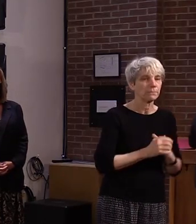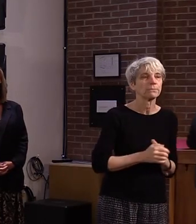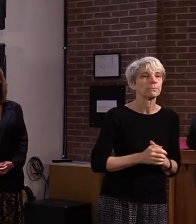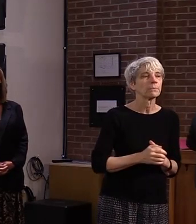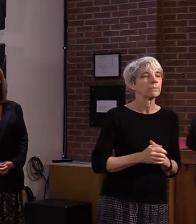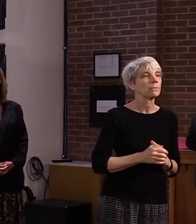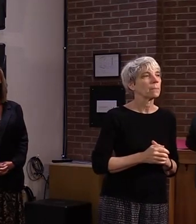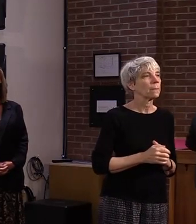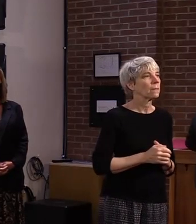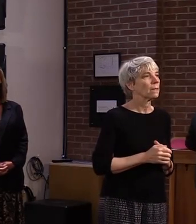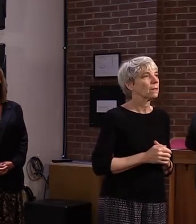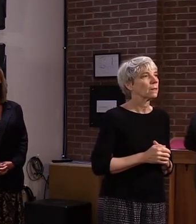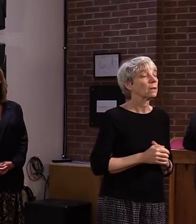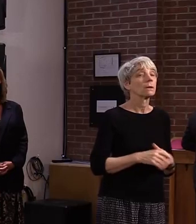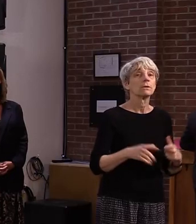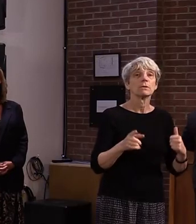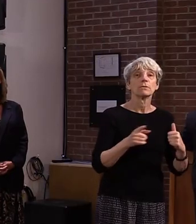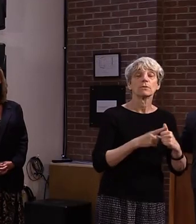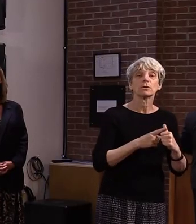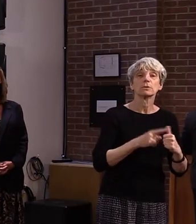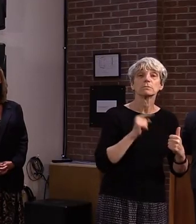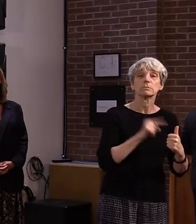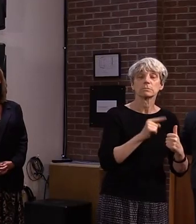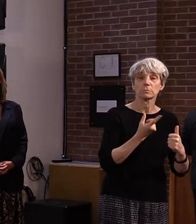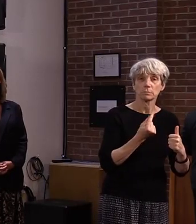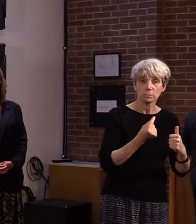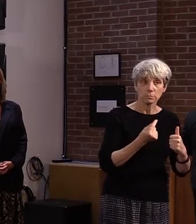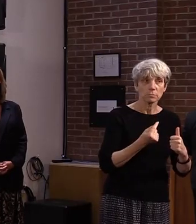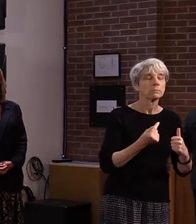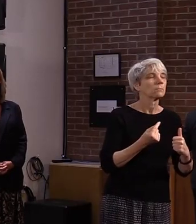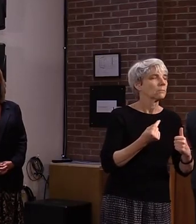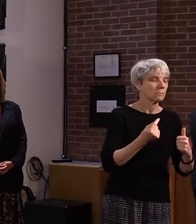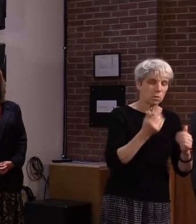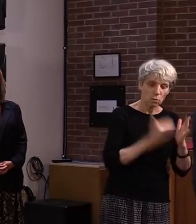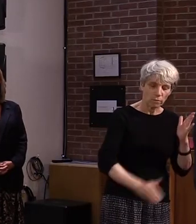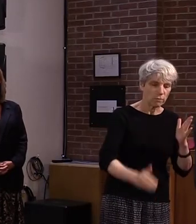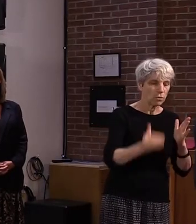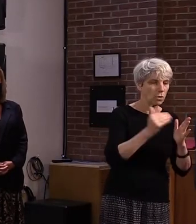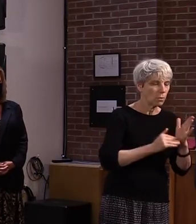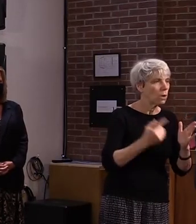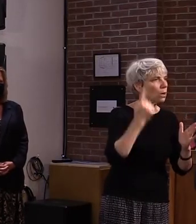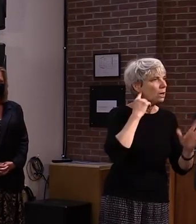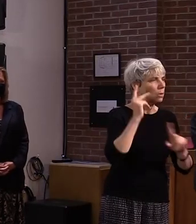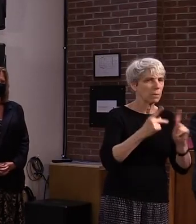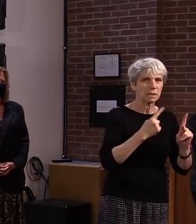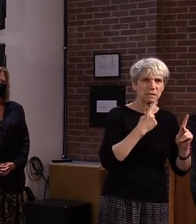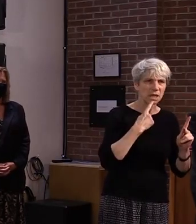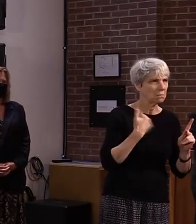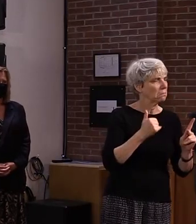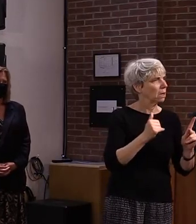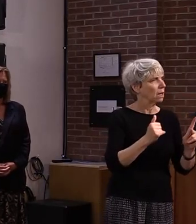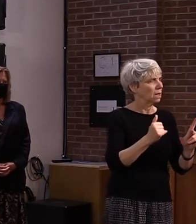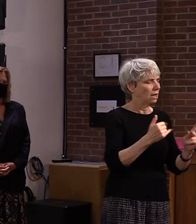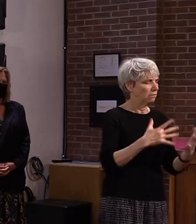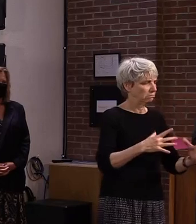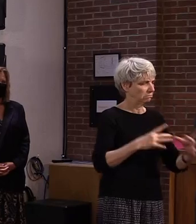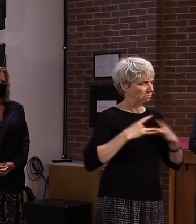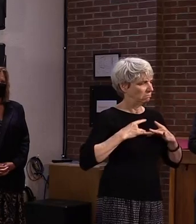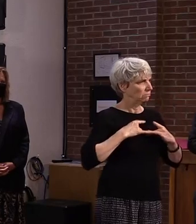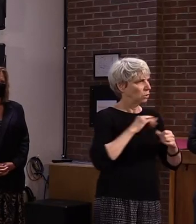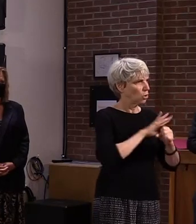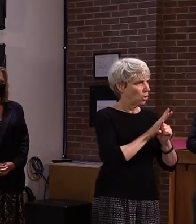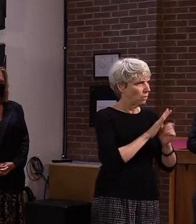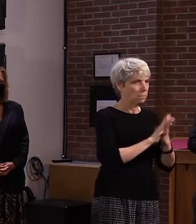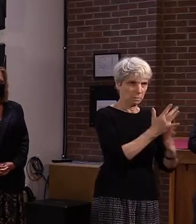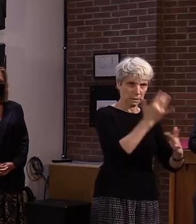First, countless times we've received the question, can one get reinfected by this novel coronavirus?